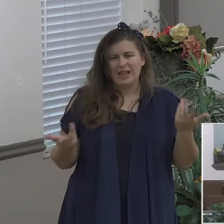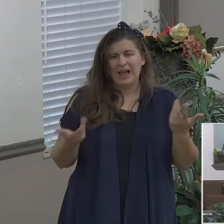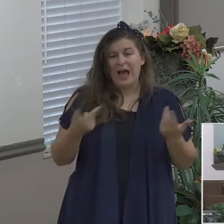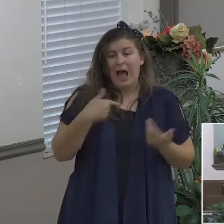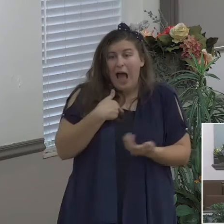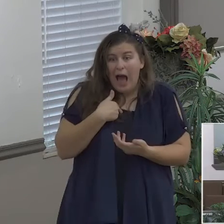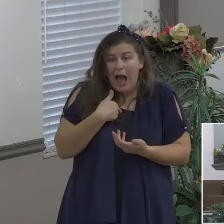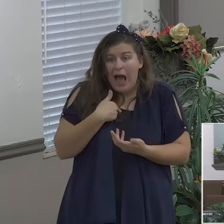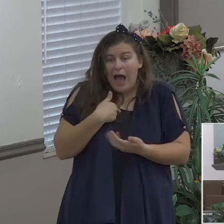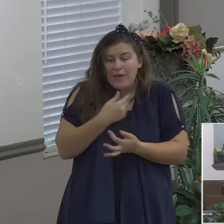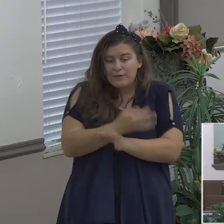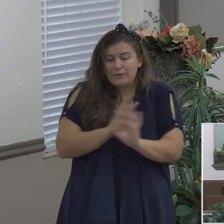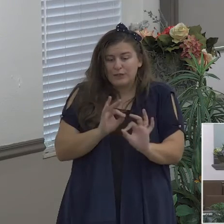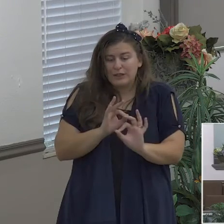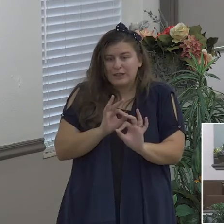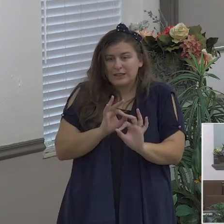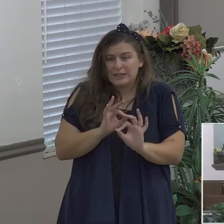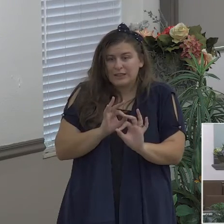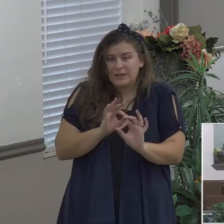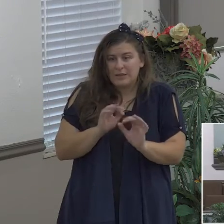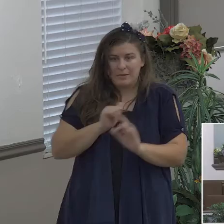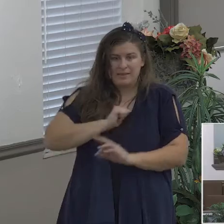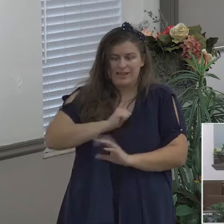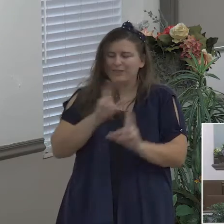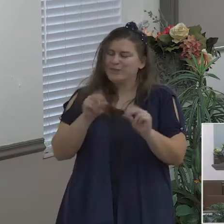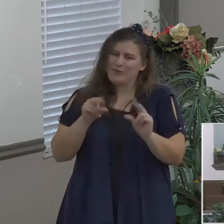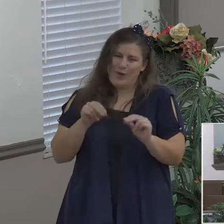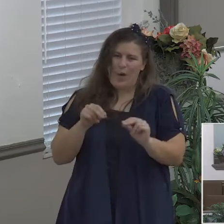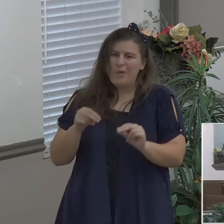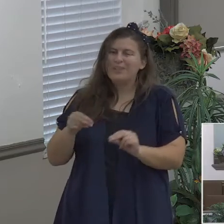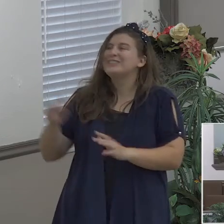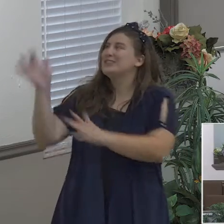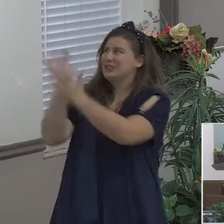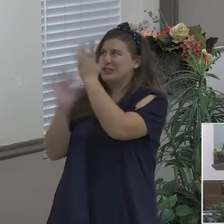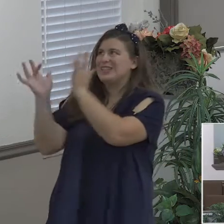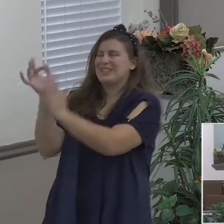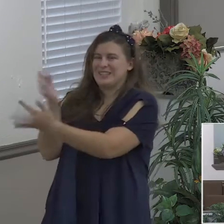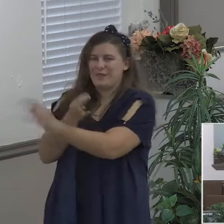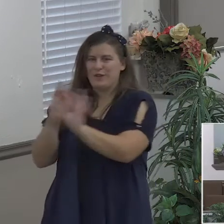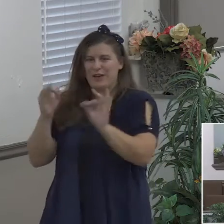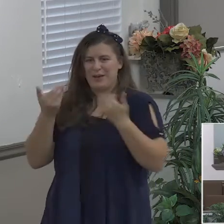and I tell them listen it's a choice you're making